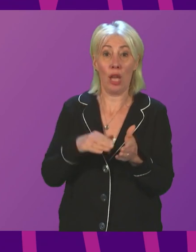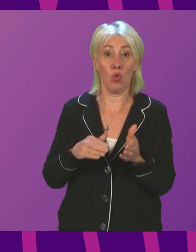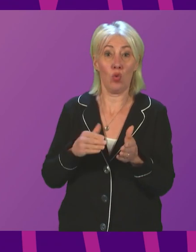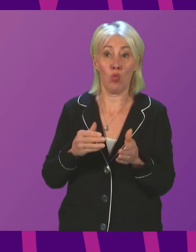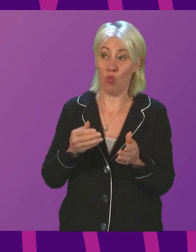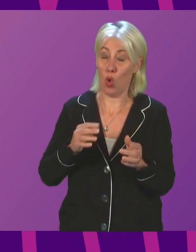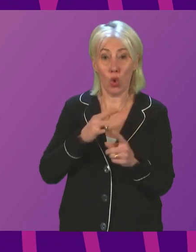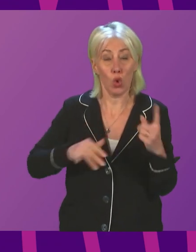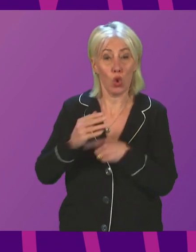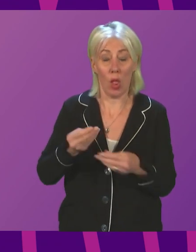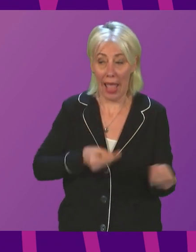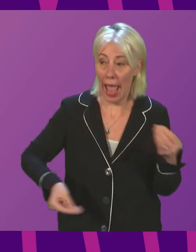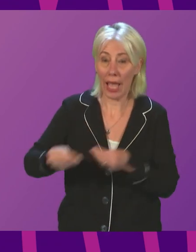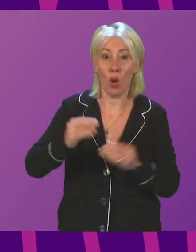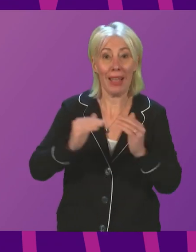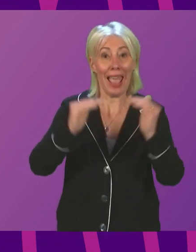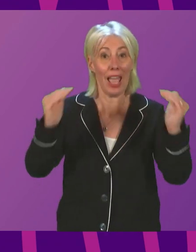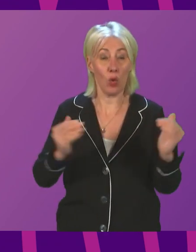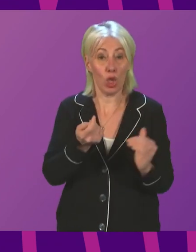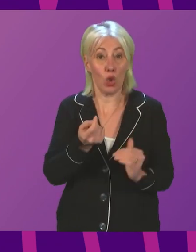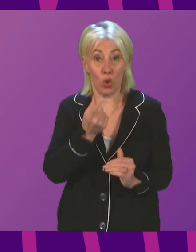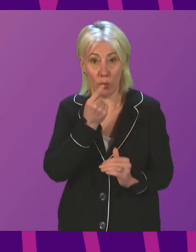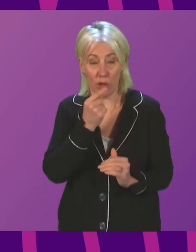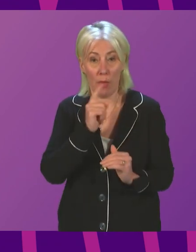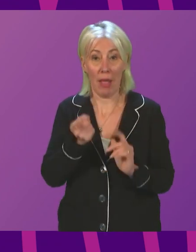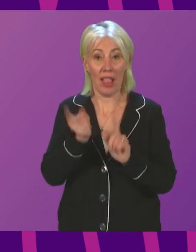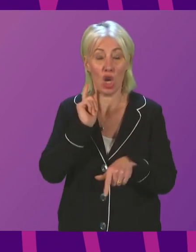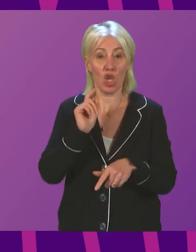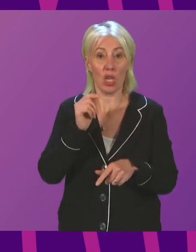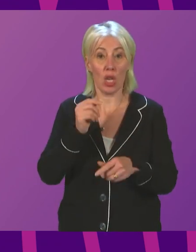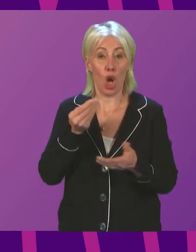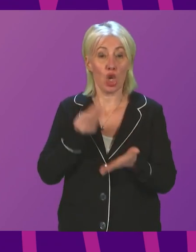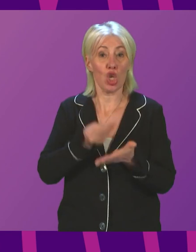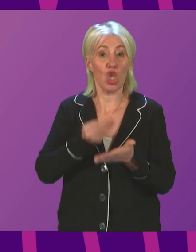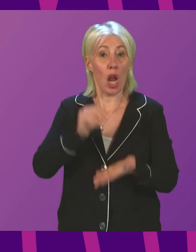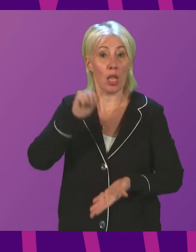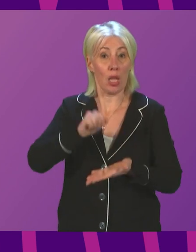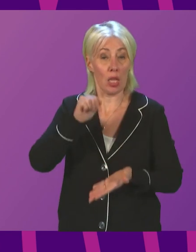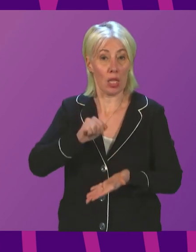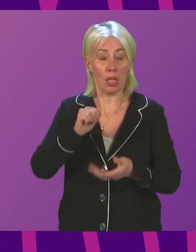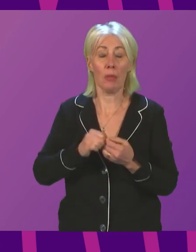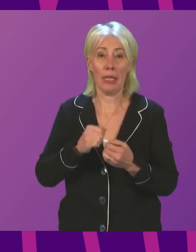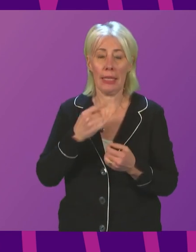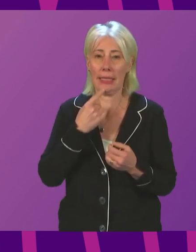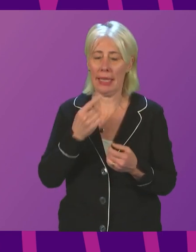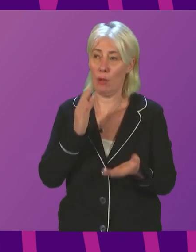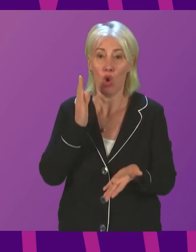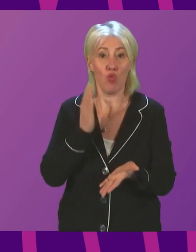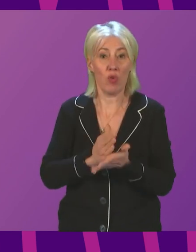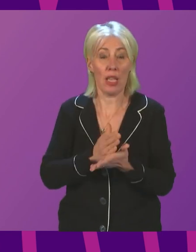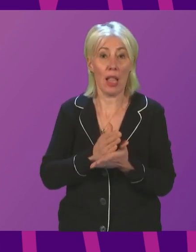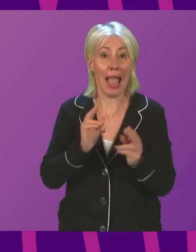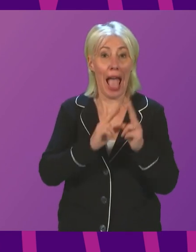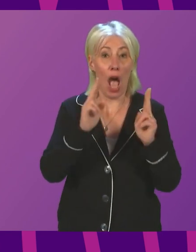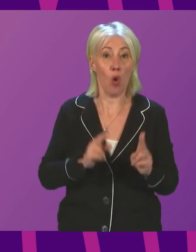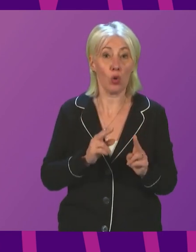as possible. Last week following the Chancellor's Budget Statement, OBR official Sir Charlie Beane predicted that real household disposable